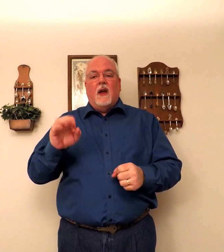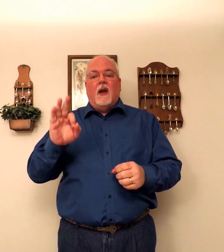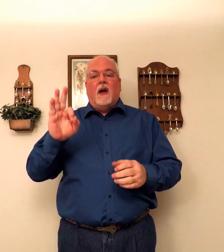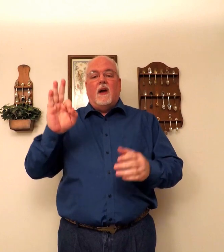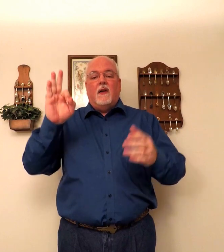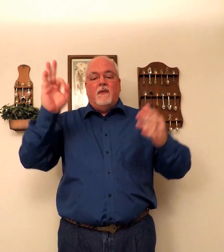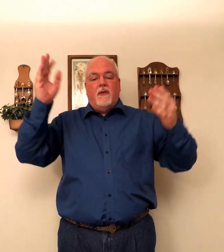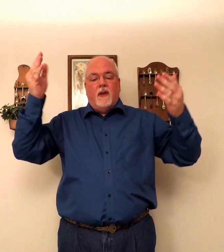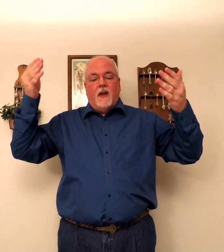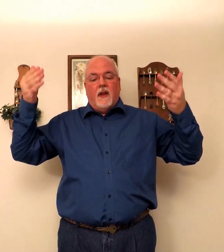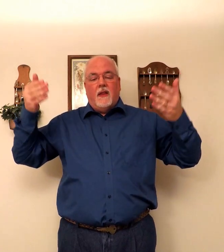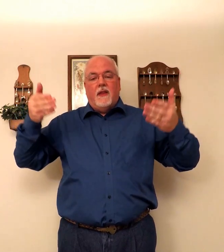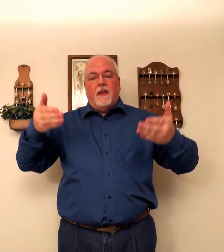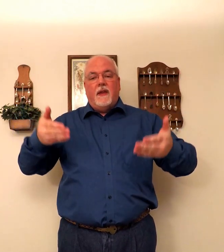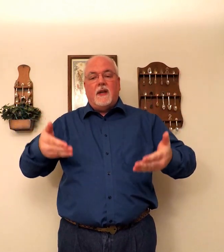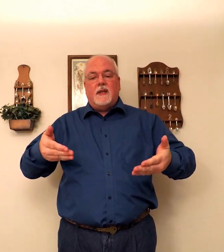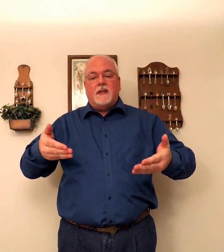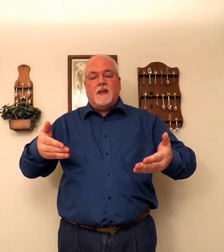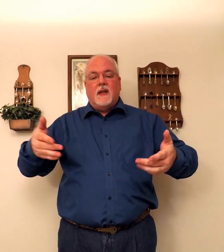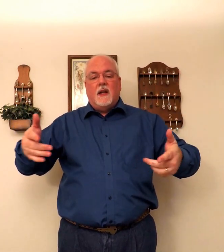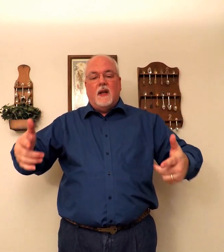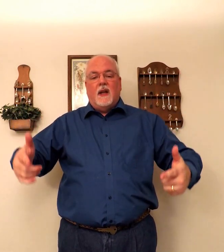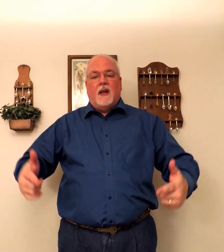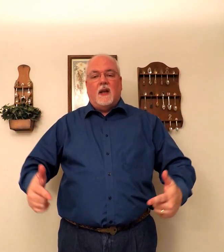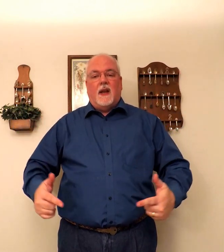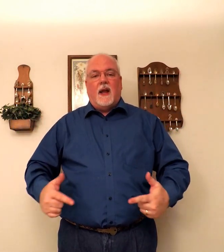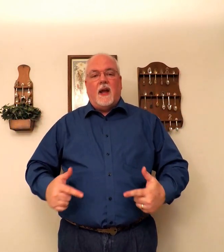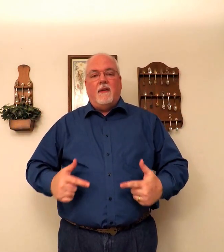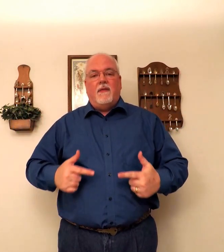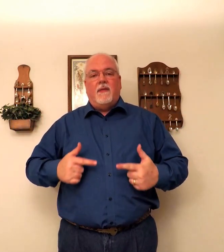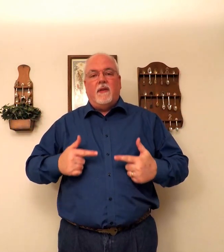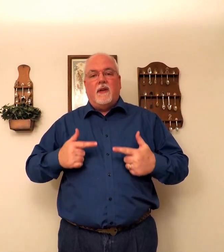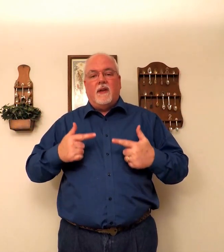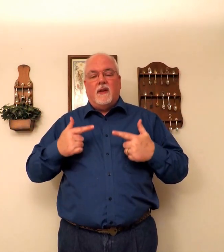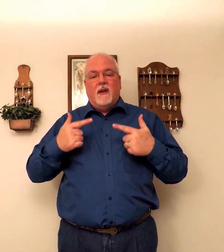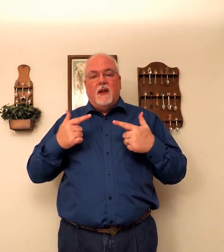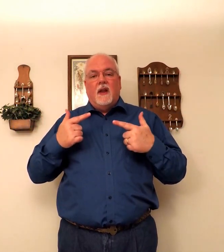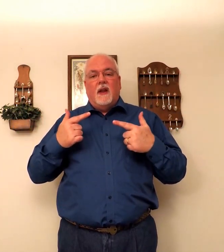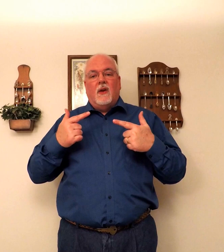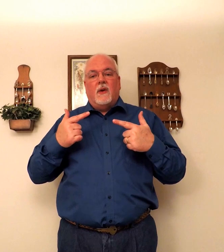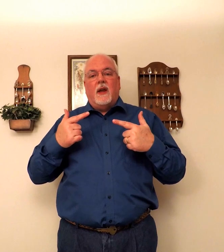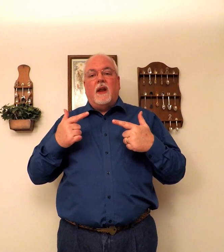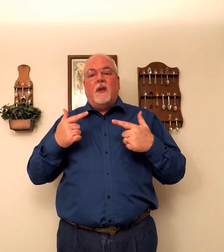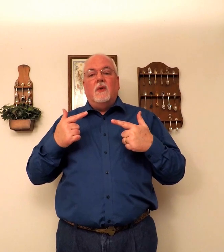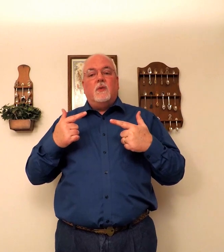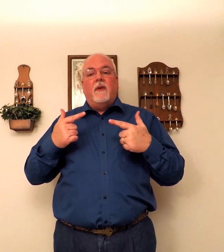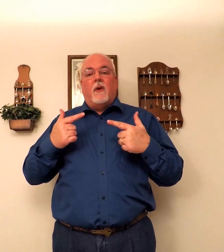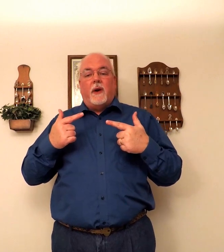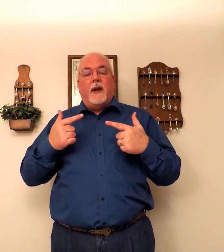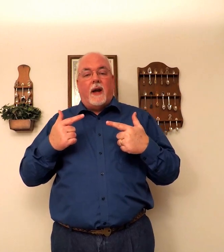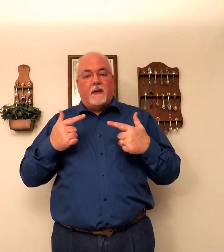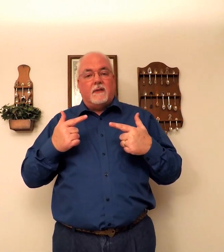Of. This. Life. Okay. Now those we've already gotten.